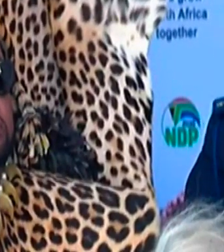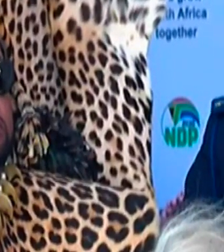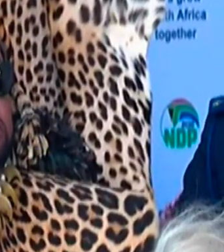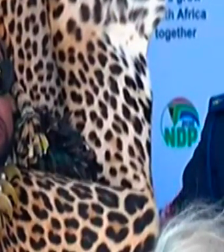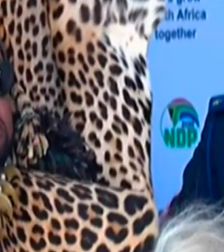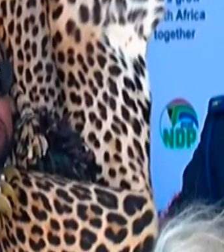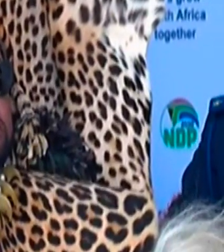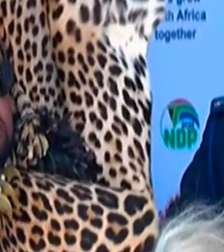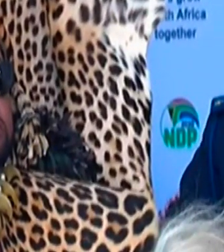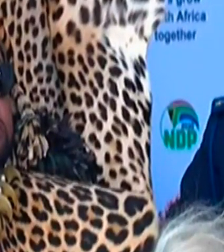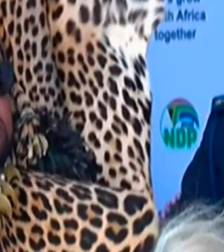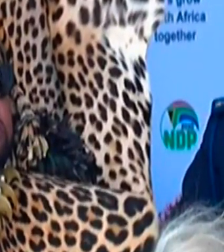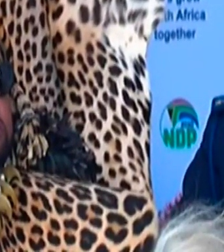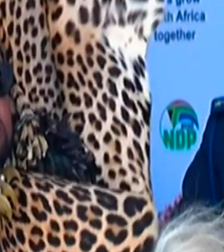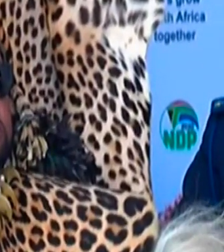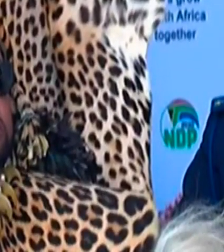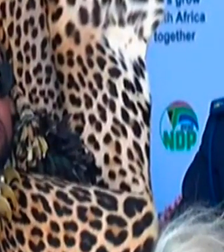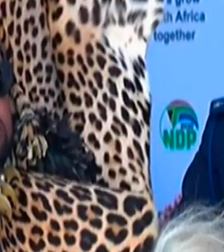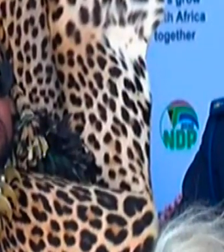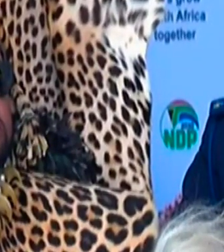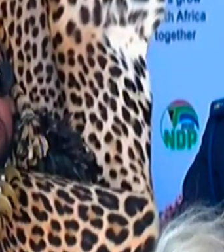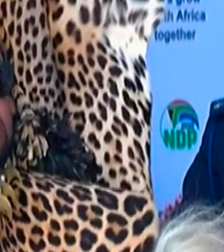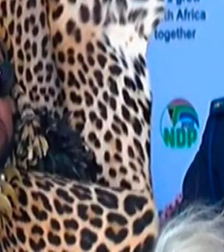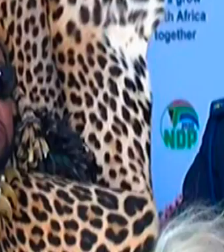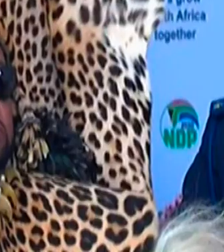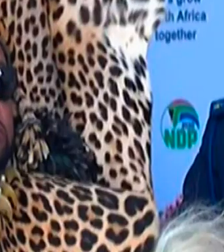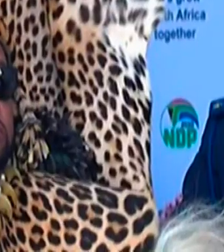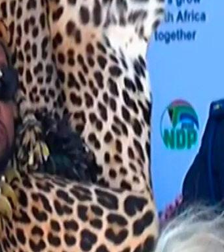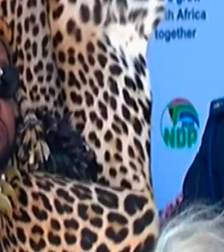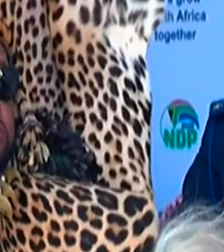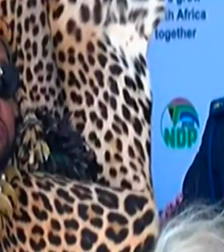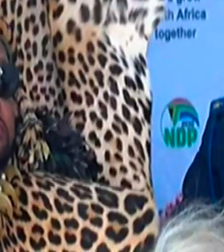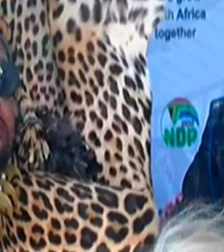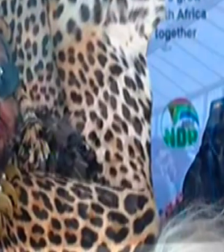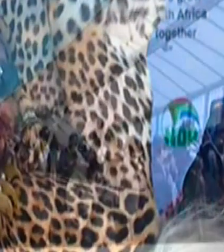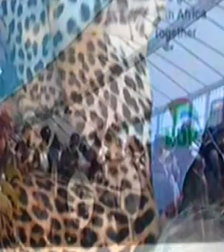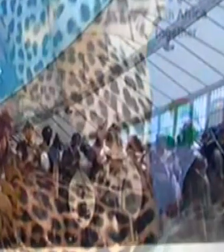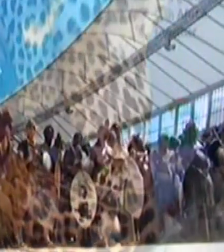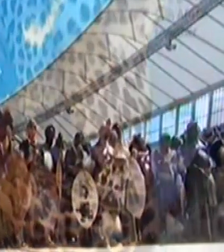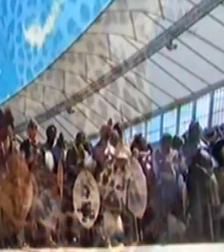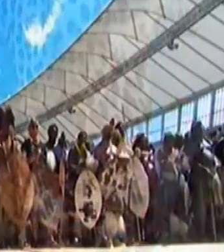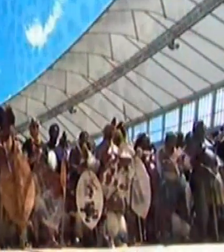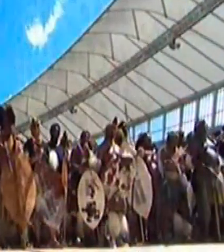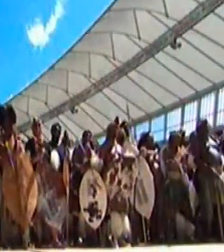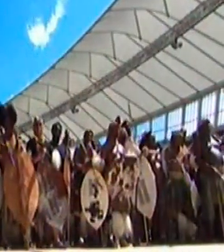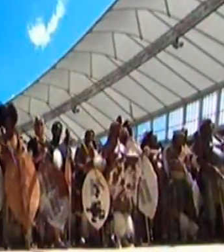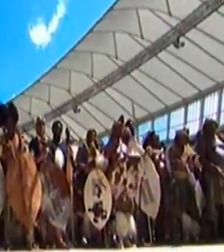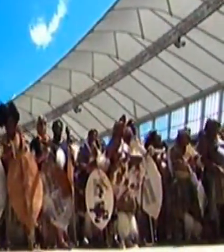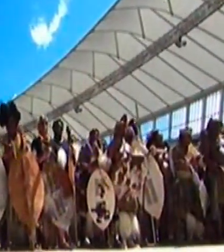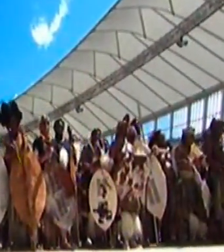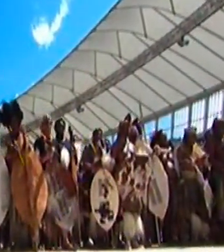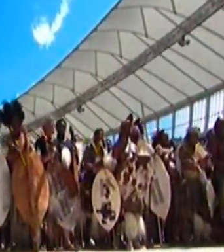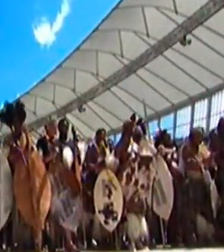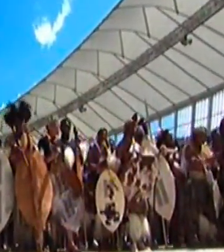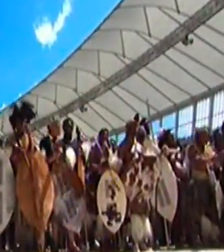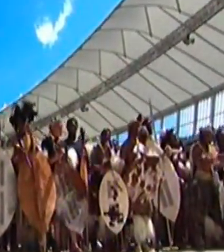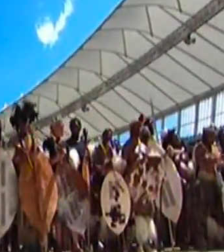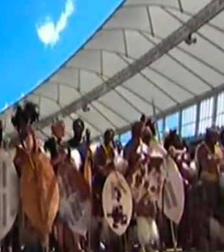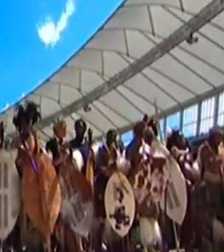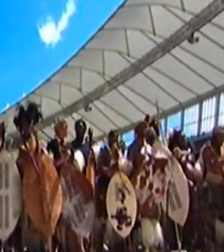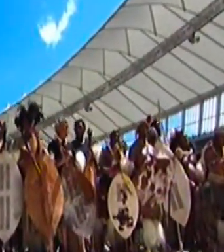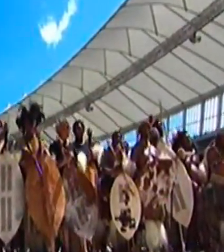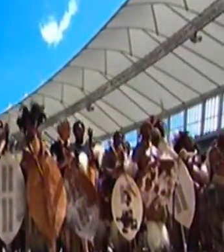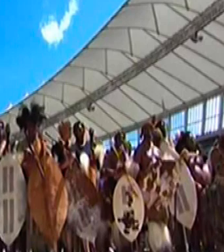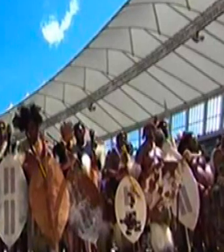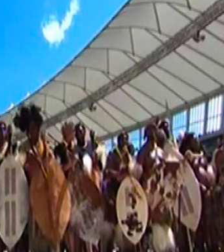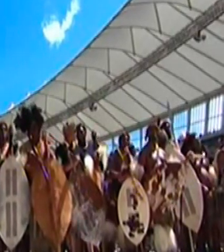inginawa, which is problem, umkondo, which is mind, ikanda, which is egg. The